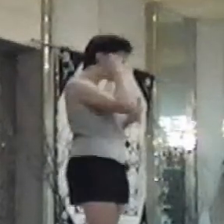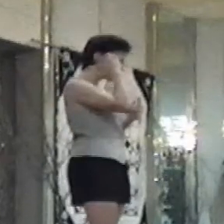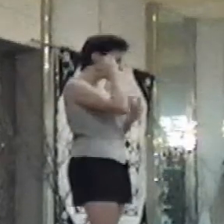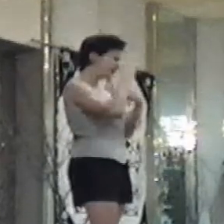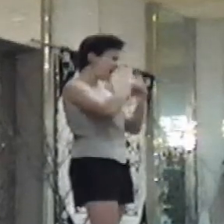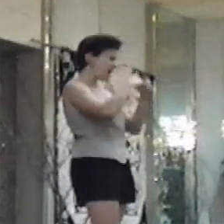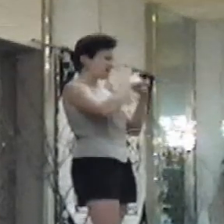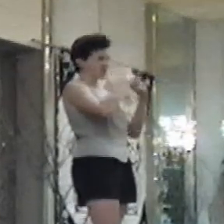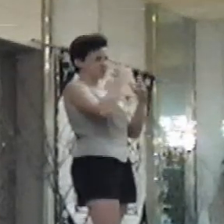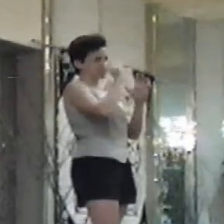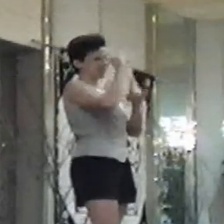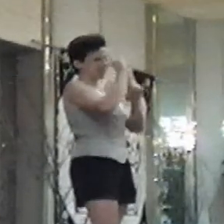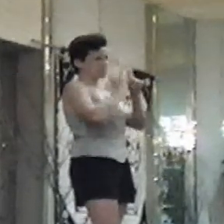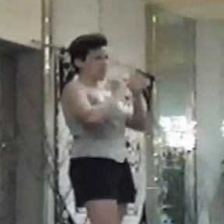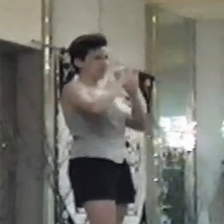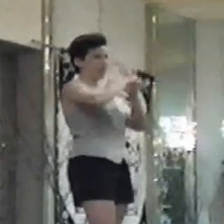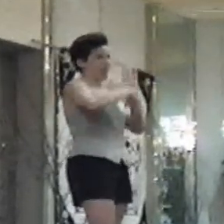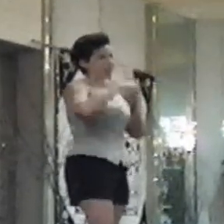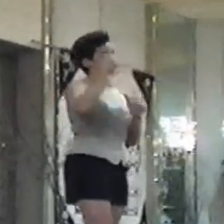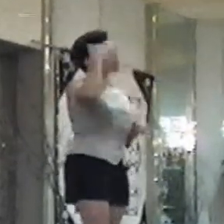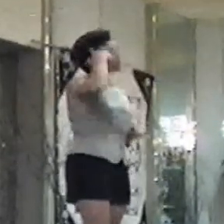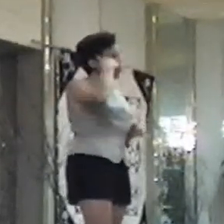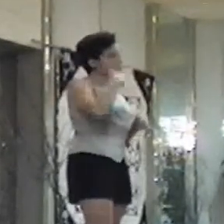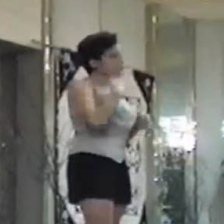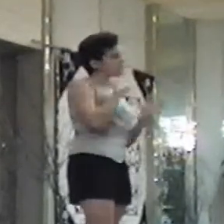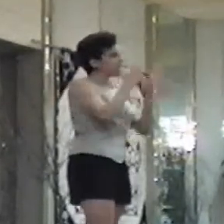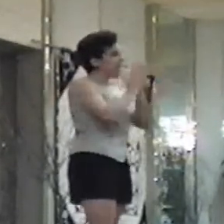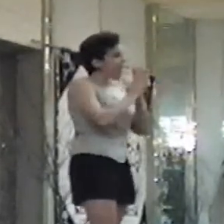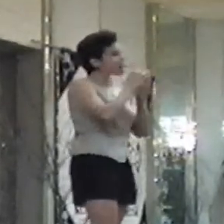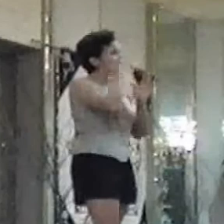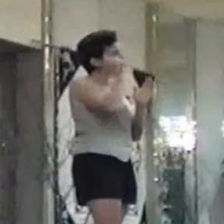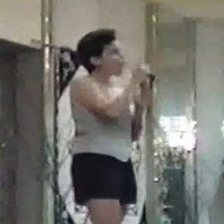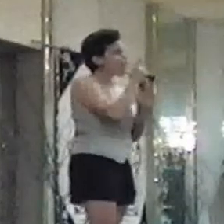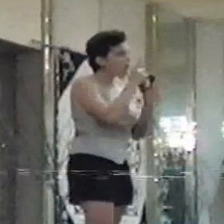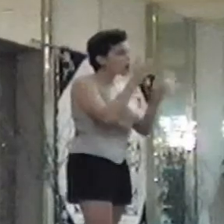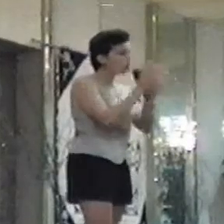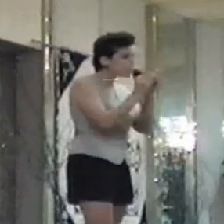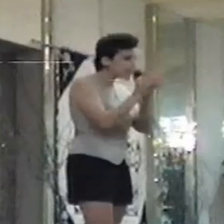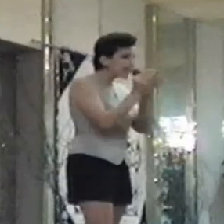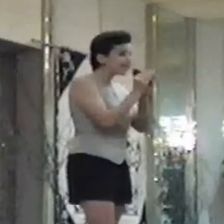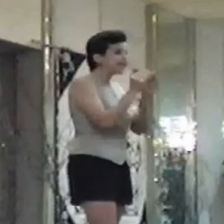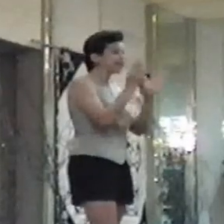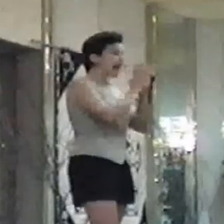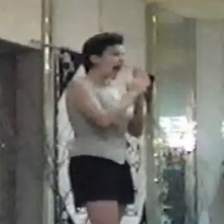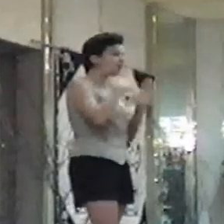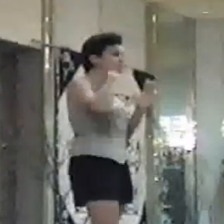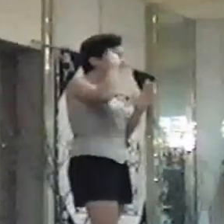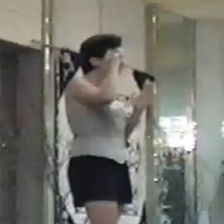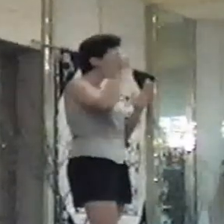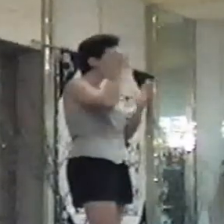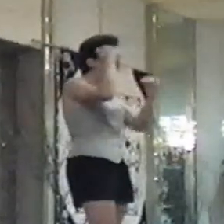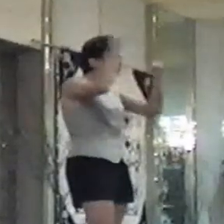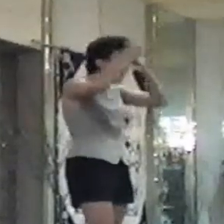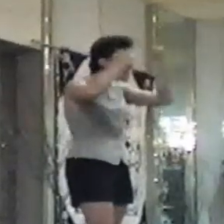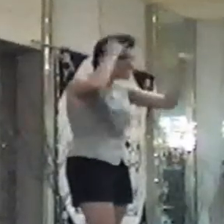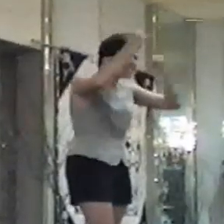love to. And then, about six months later, they called me and asked for a lunch meeting and asked me